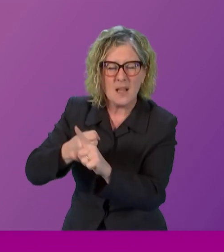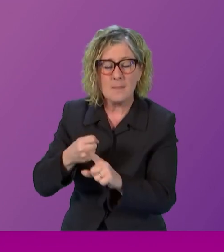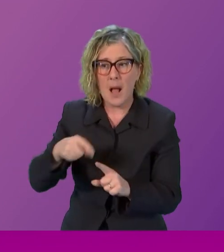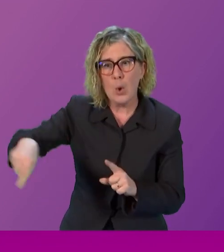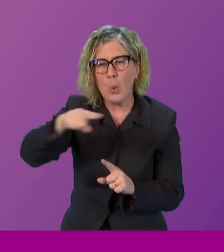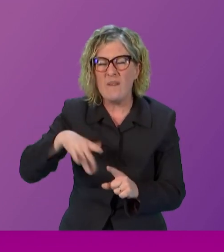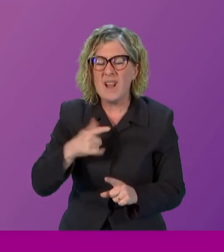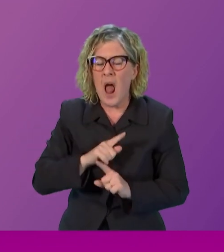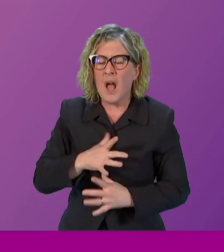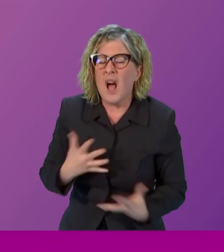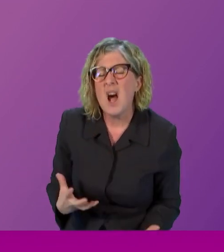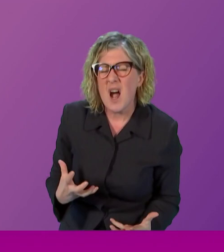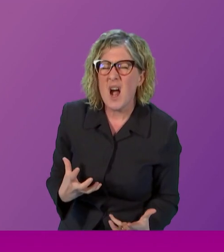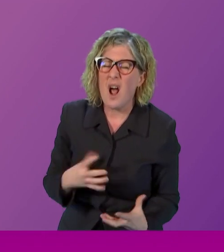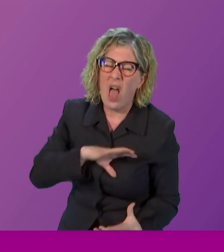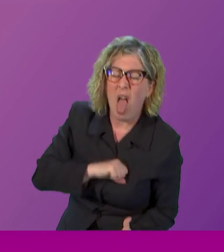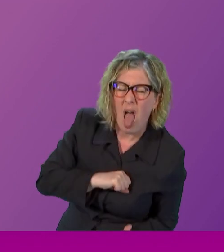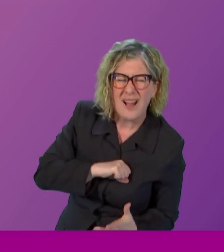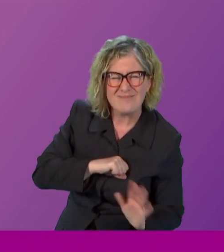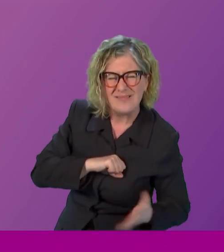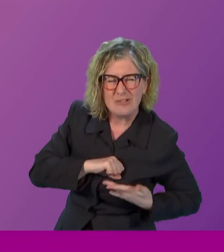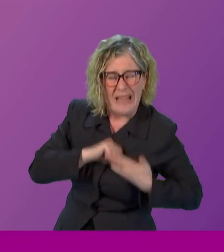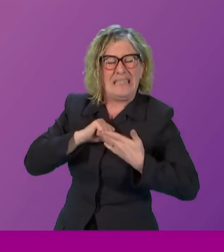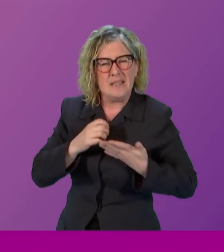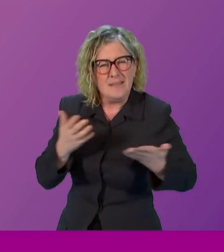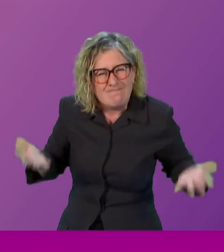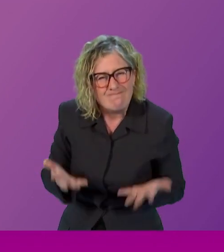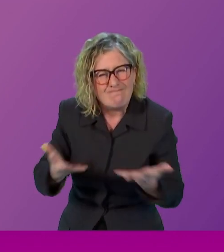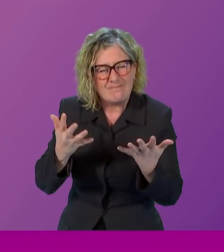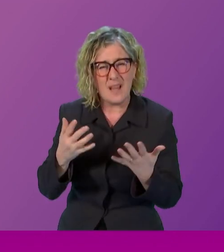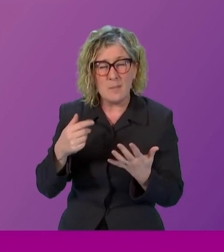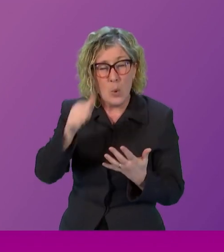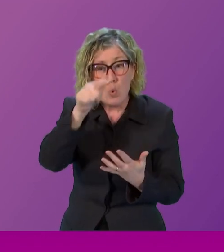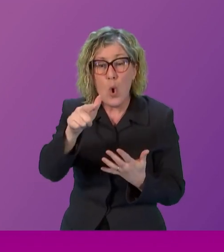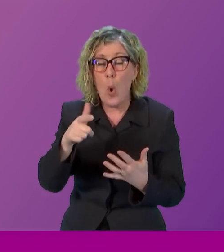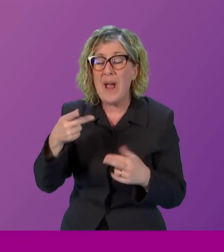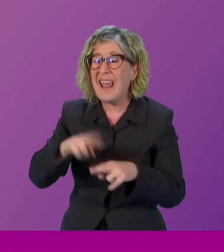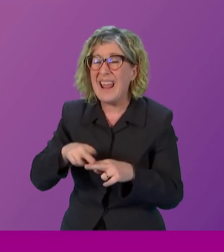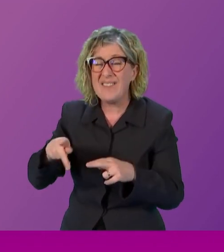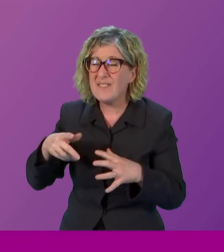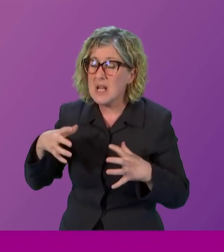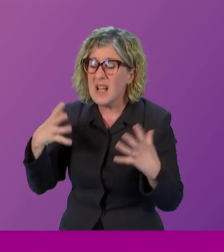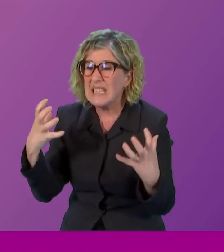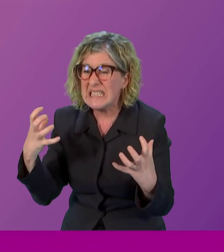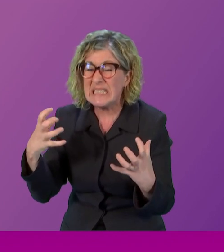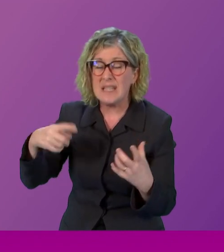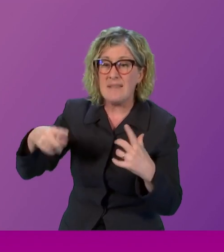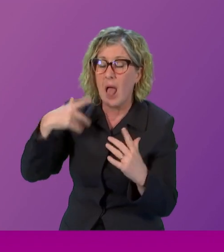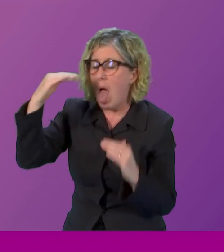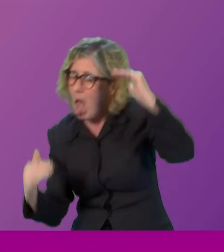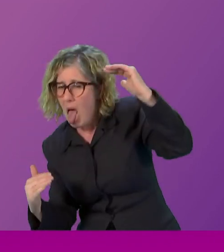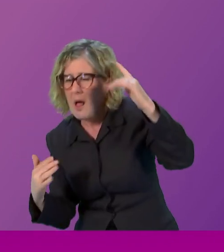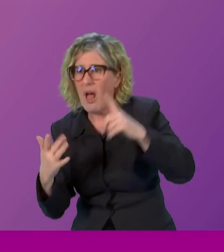in your heart because alongside so much injustice and inequality the fact is as Agnes set out